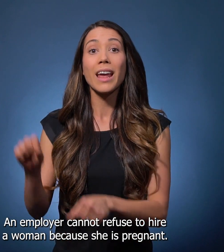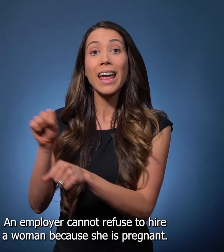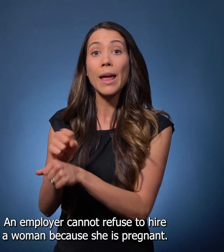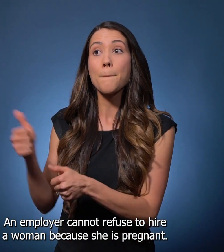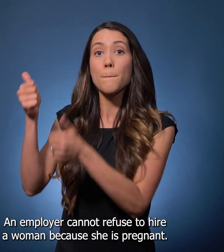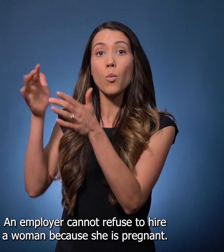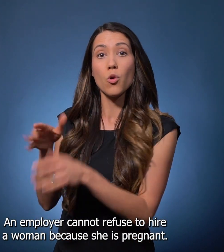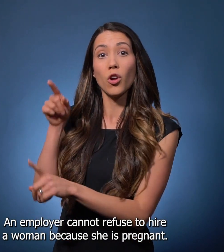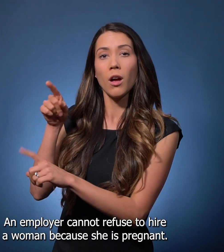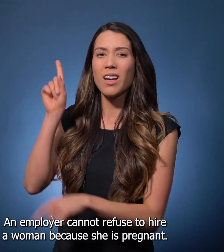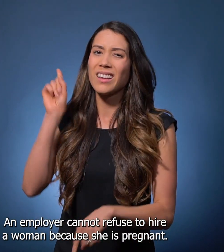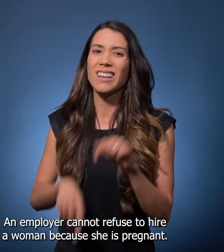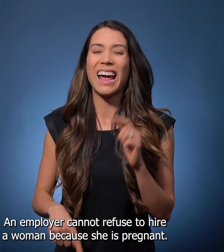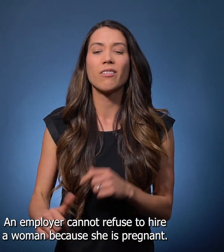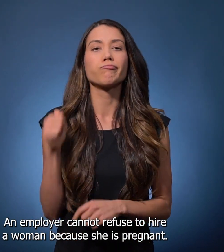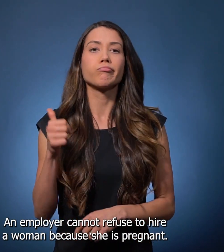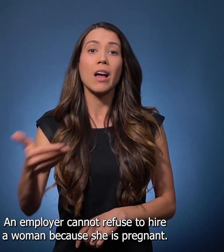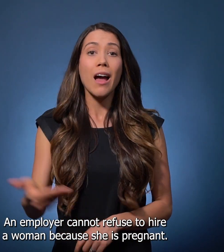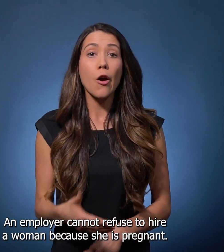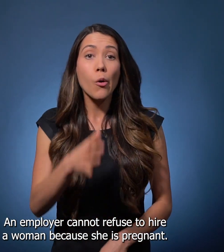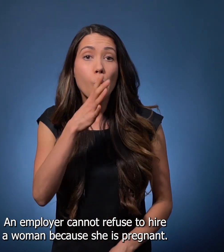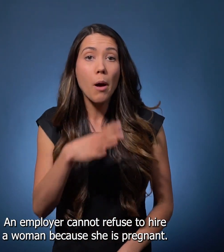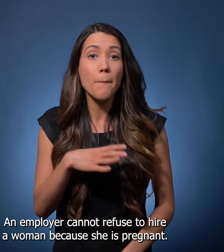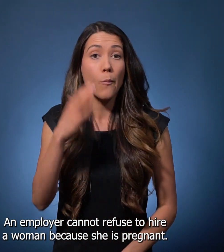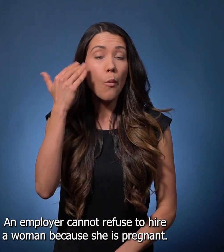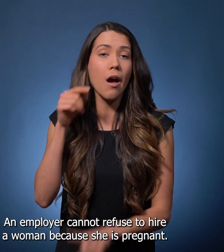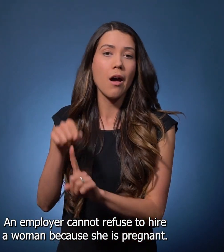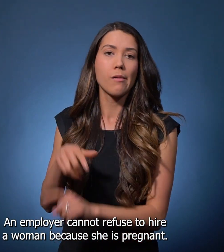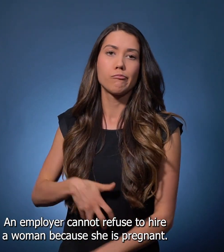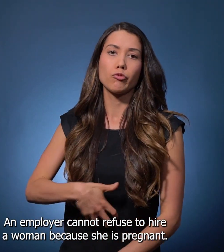An employer cannot refuse to hire a woman because she is pregnant.